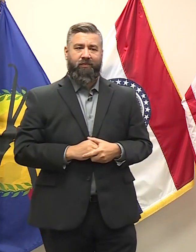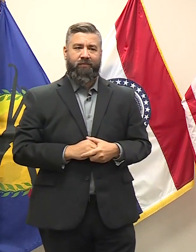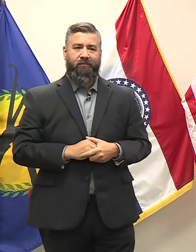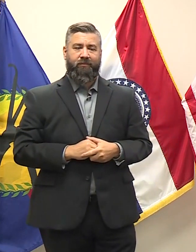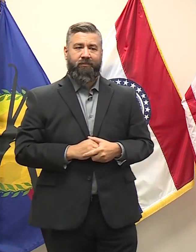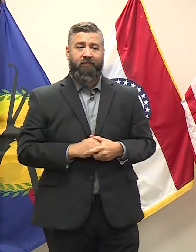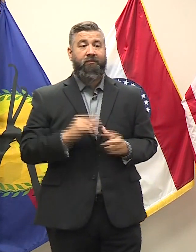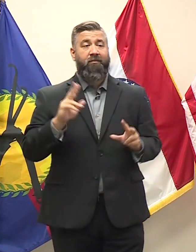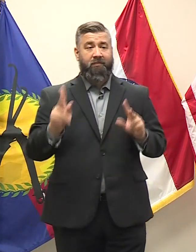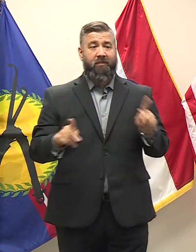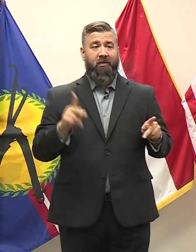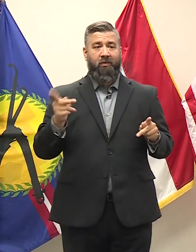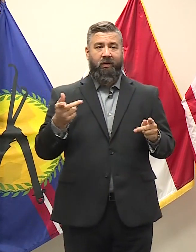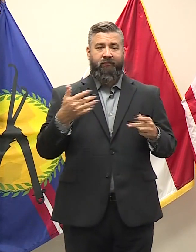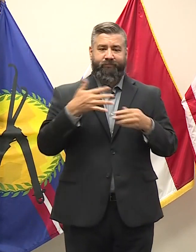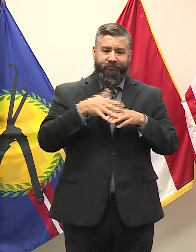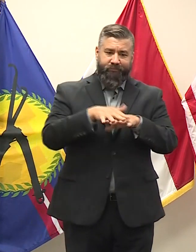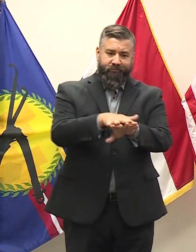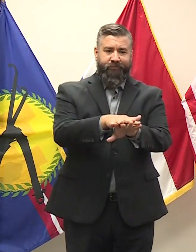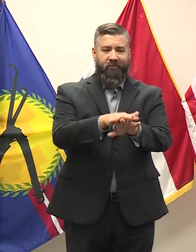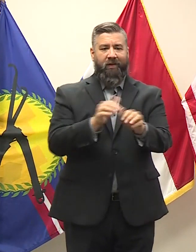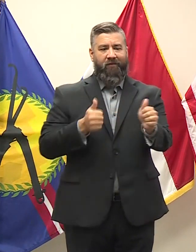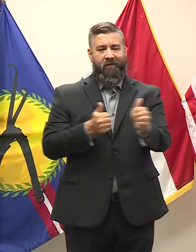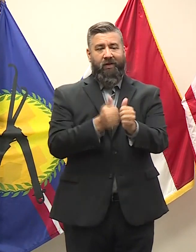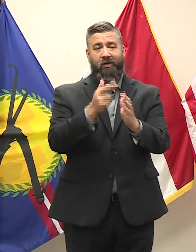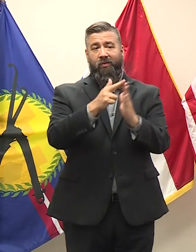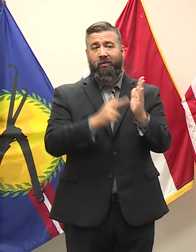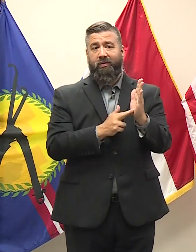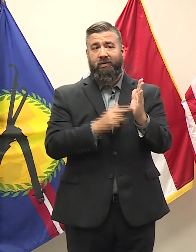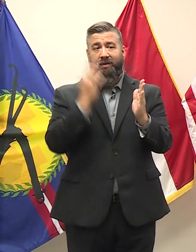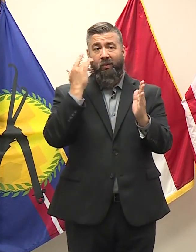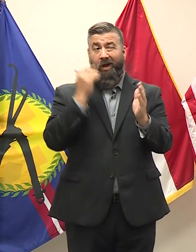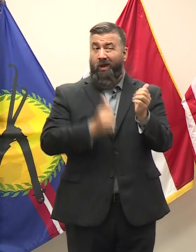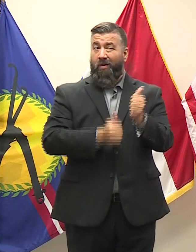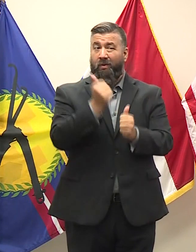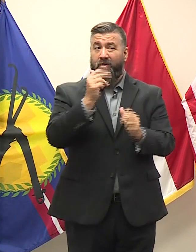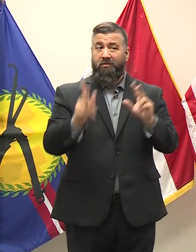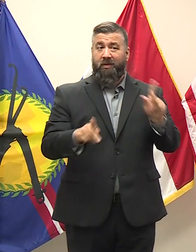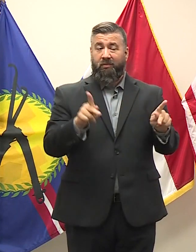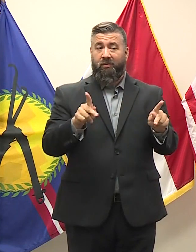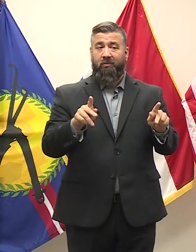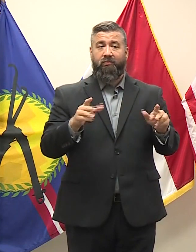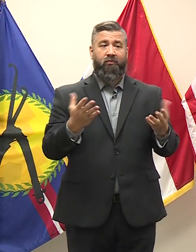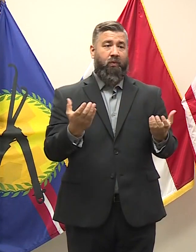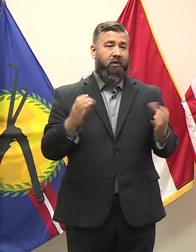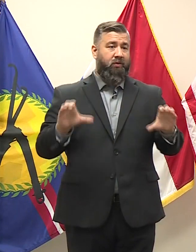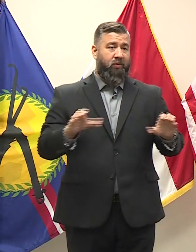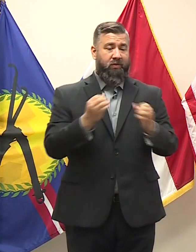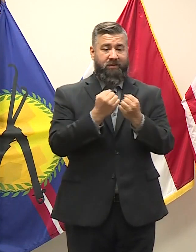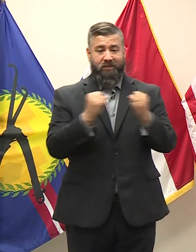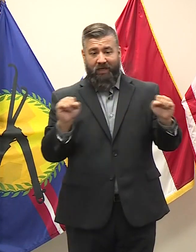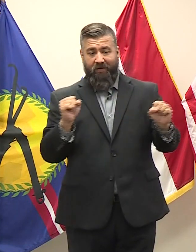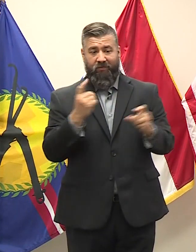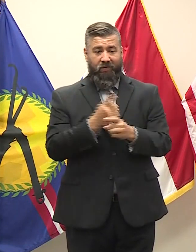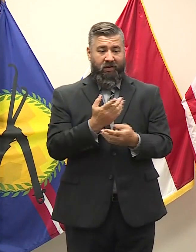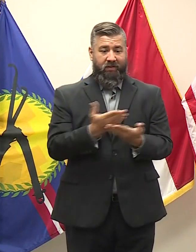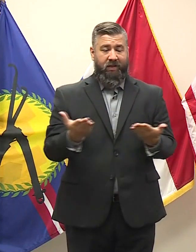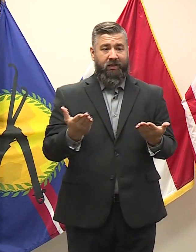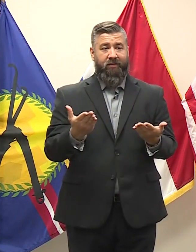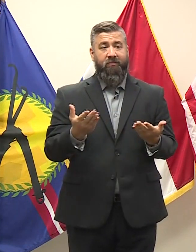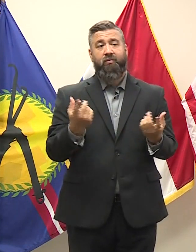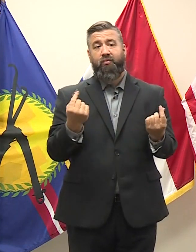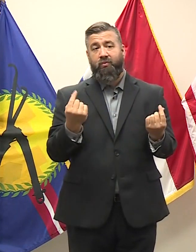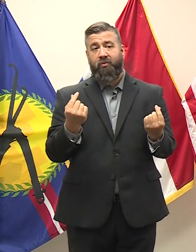that folks will come into compliance because the vast majority of people in our community just want to do what's safe and do what they can to protect